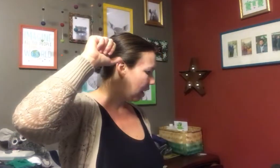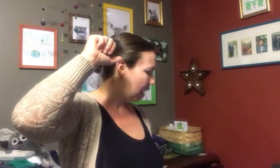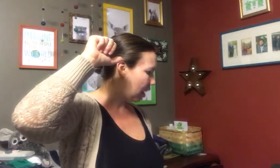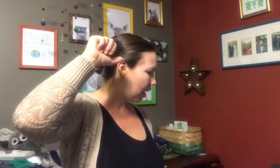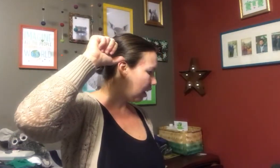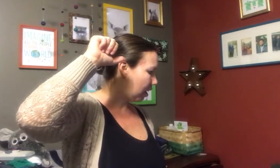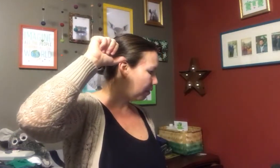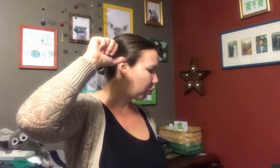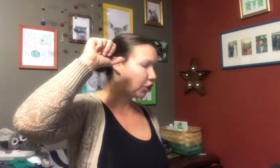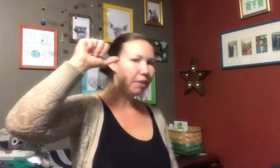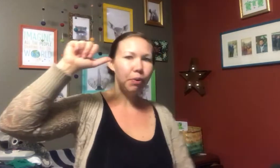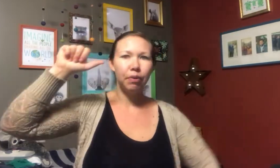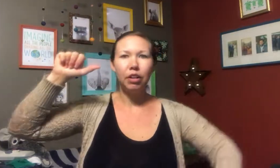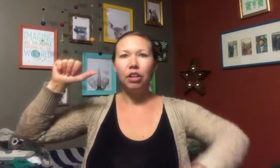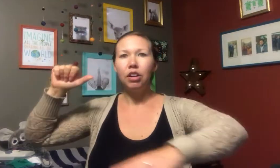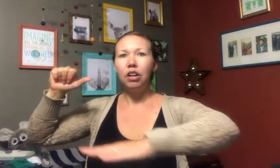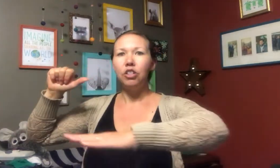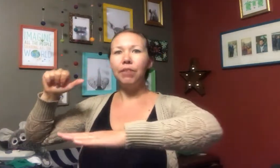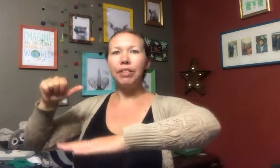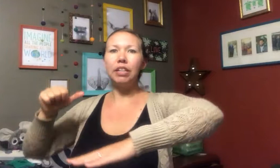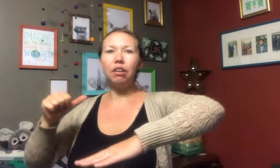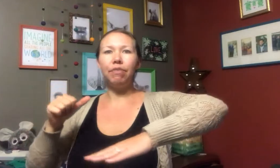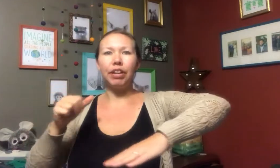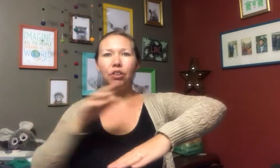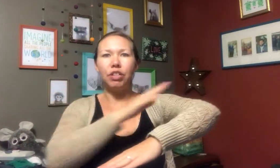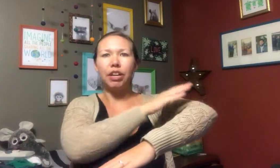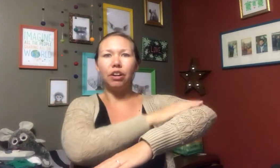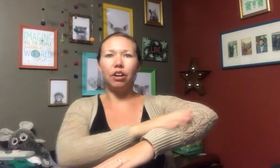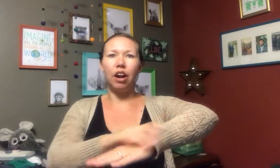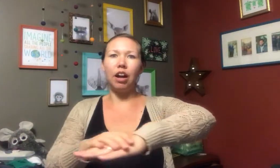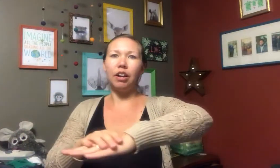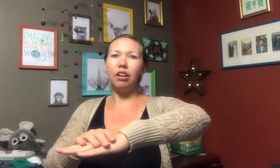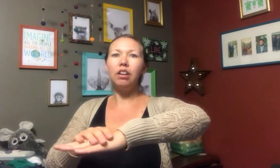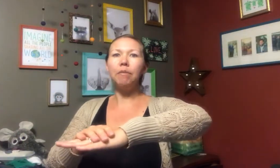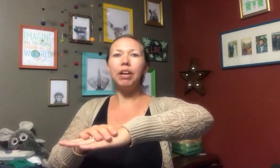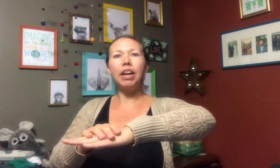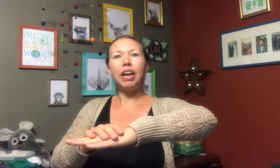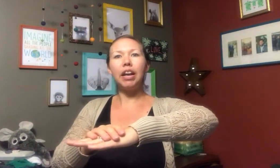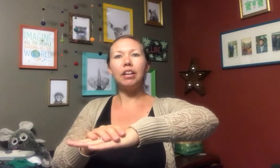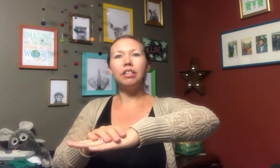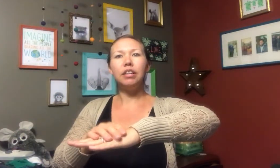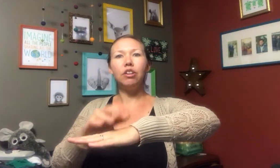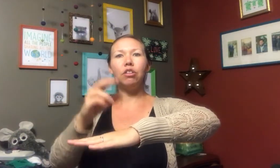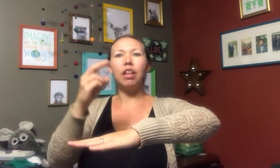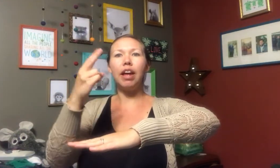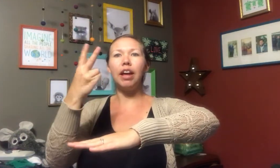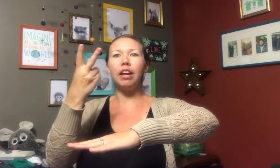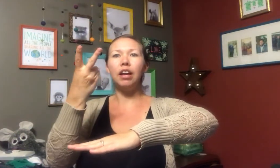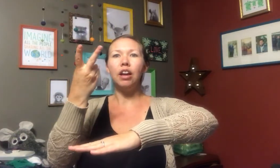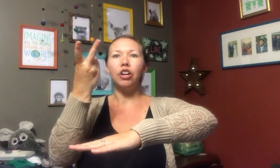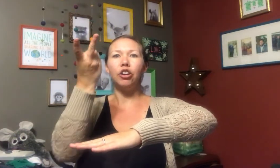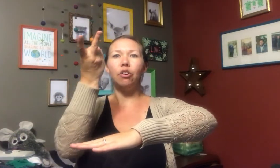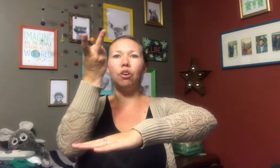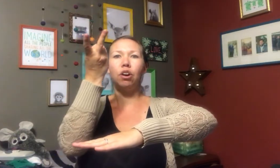Um, sheep. Sheep is a little funny. take your, uh, non-dominant hand. You lay your,